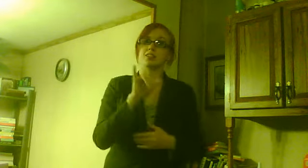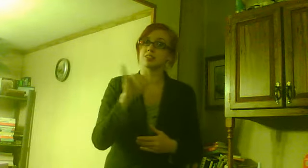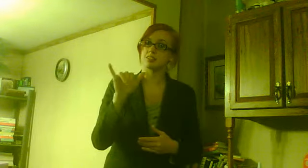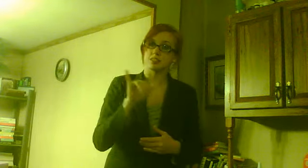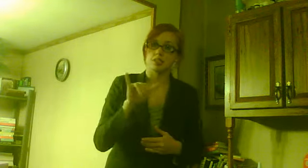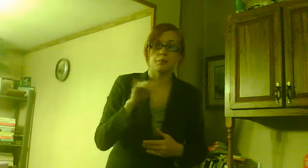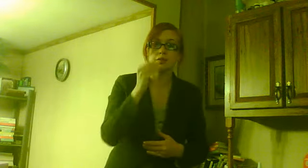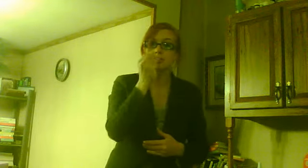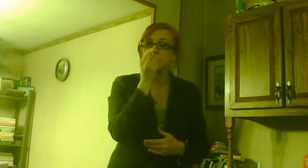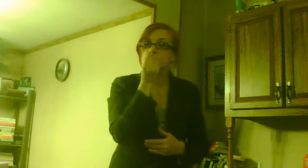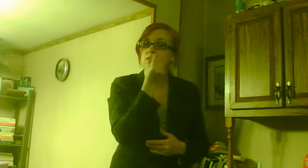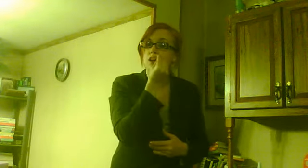sunflower.